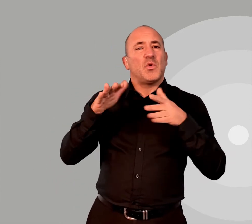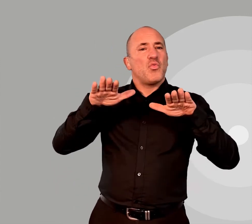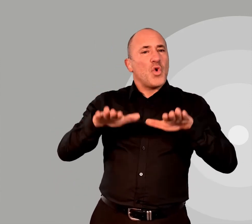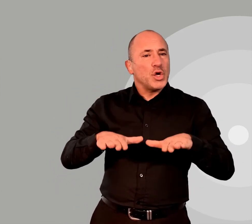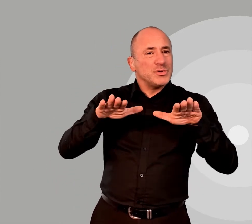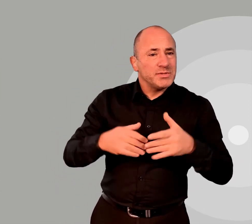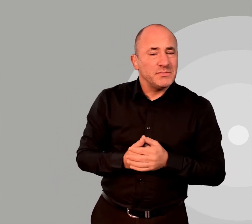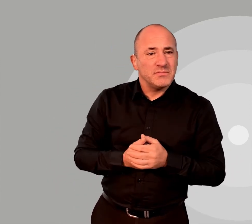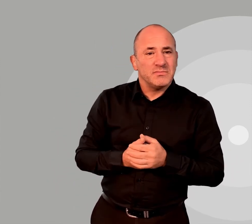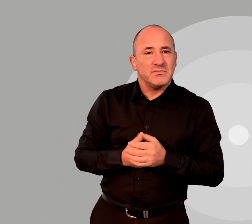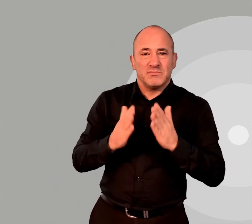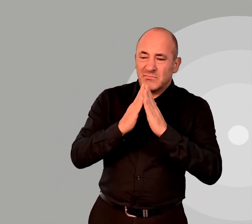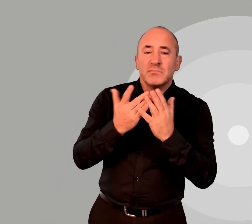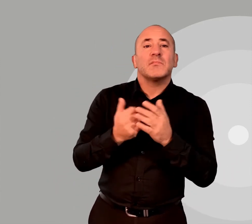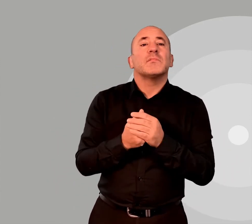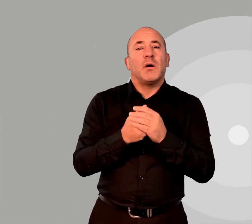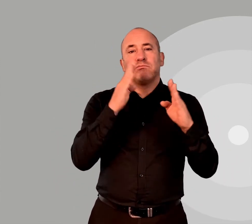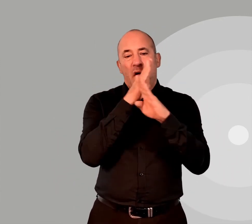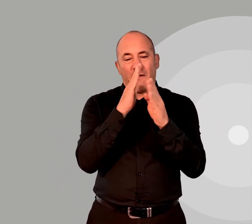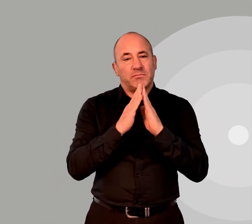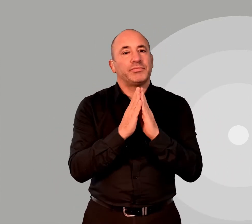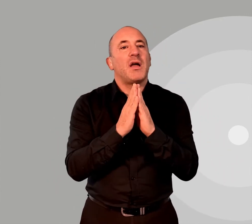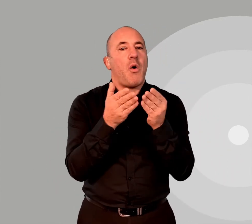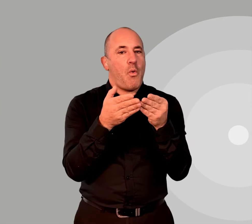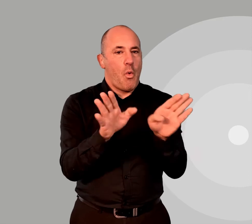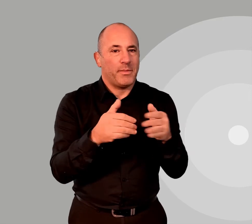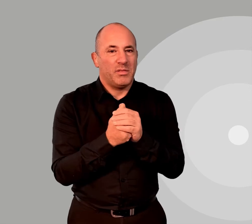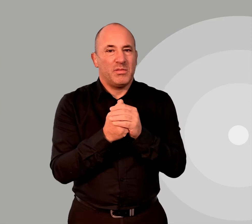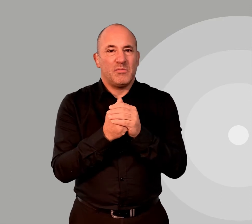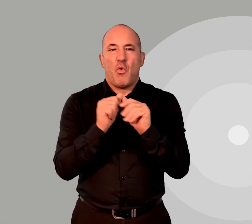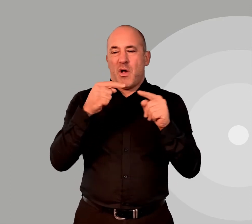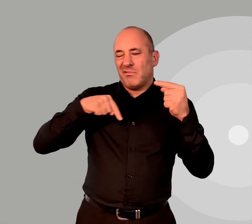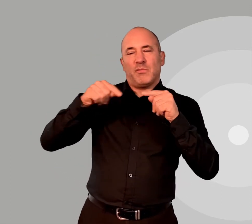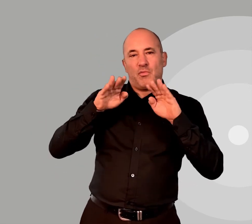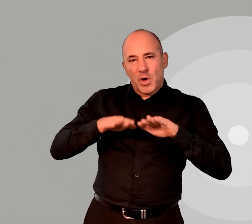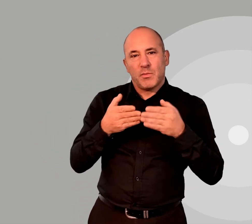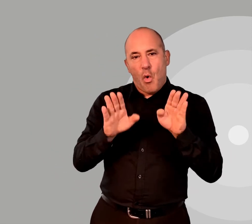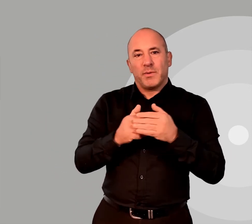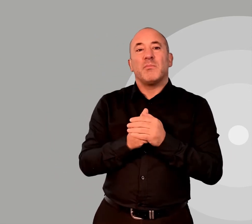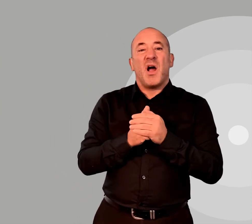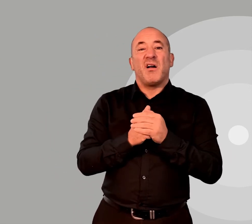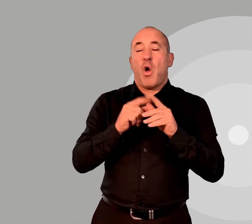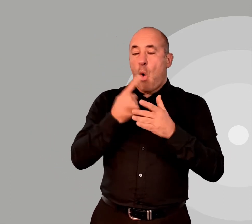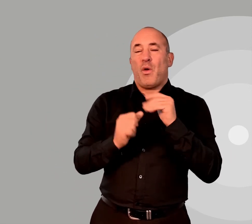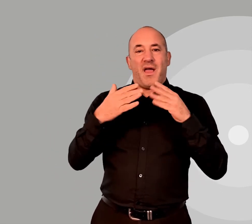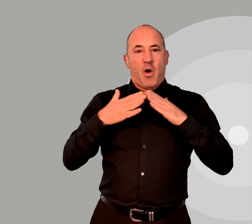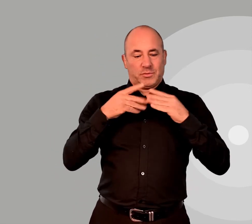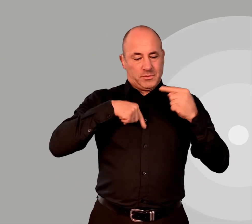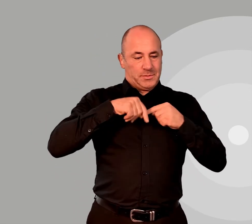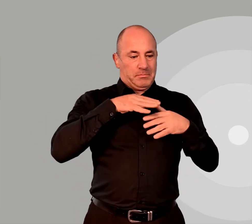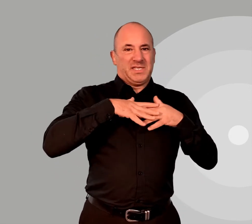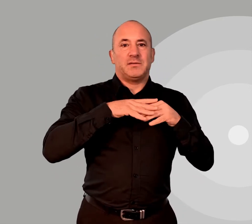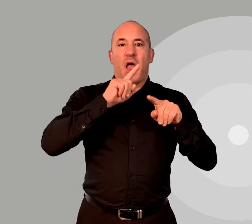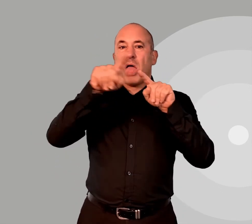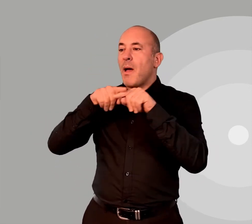worship. Open for private prayer and communal worship but cannot interact with anyone outside